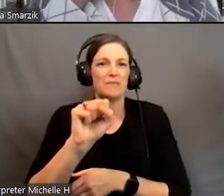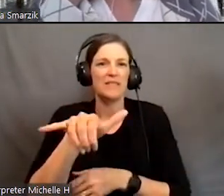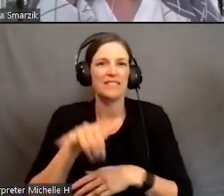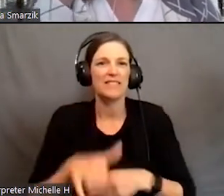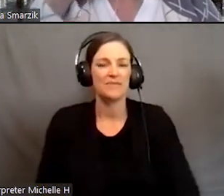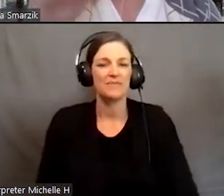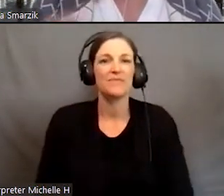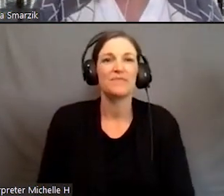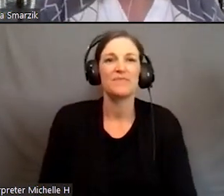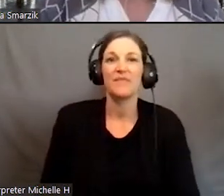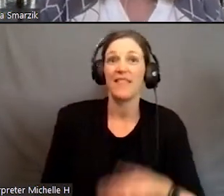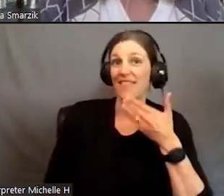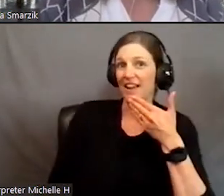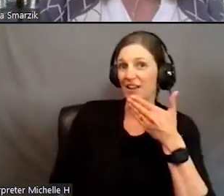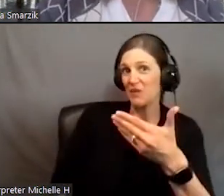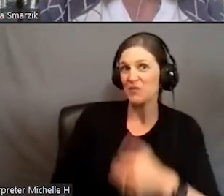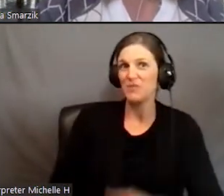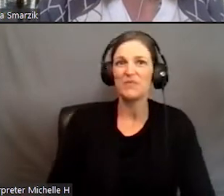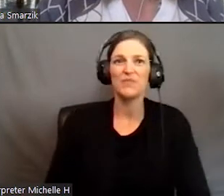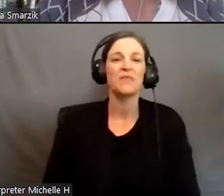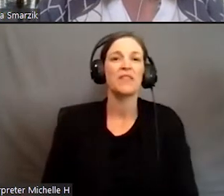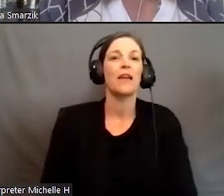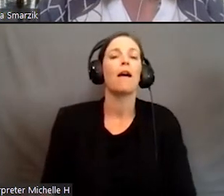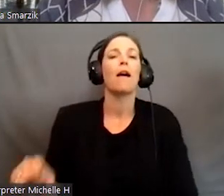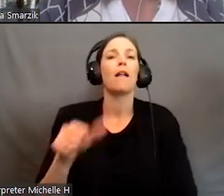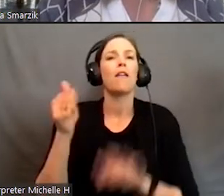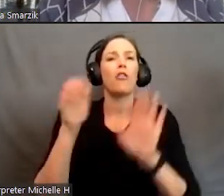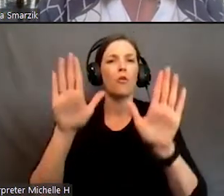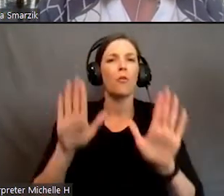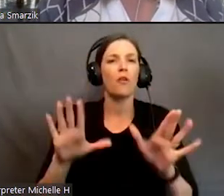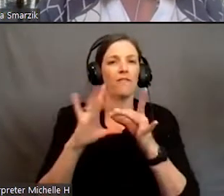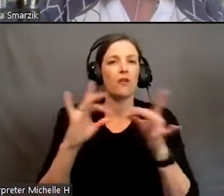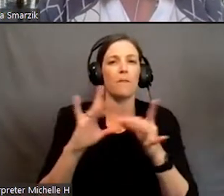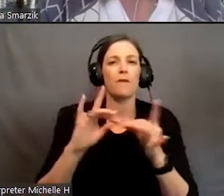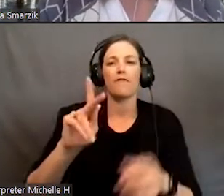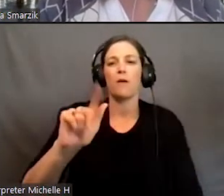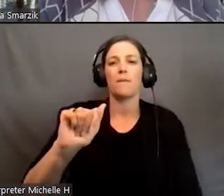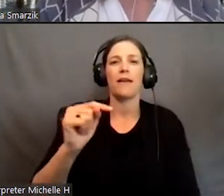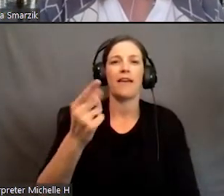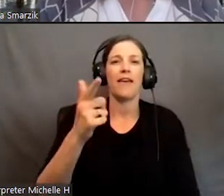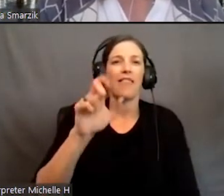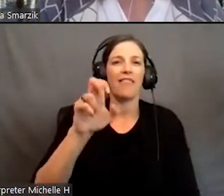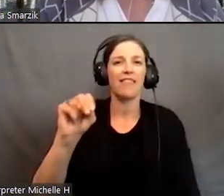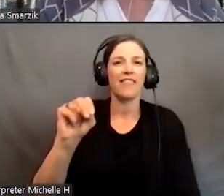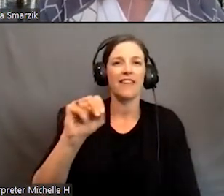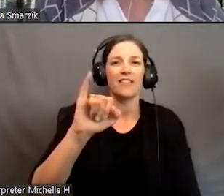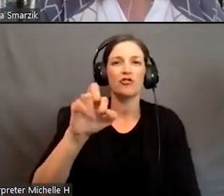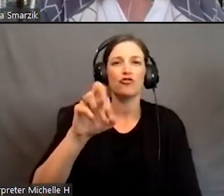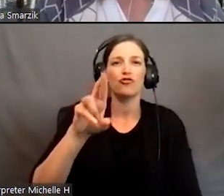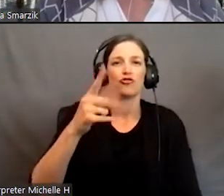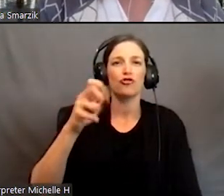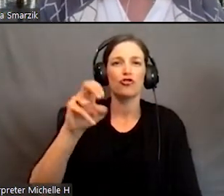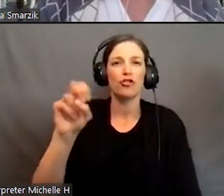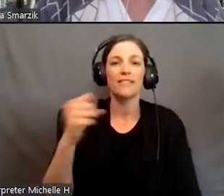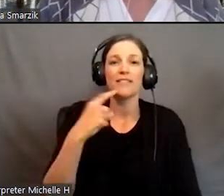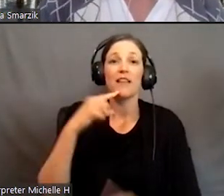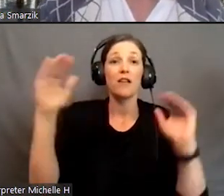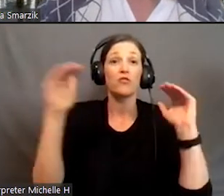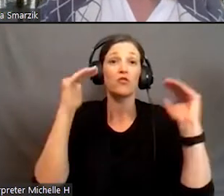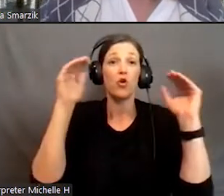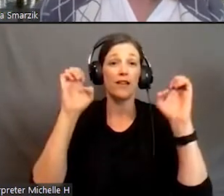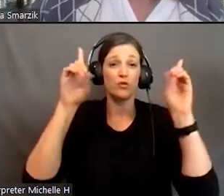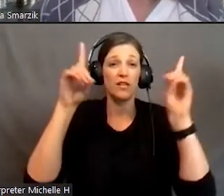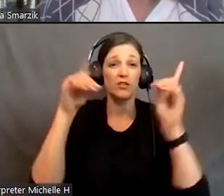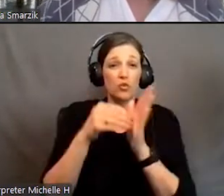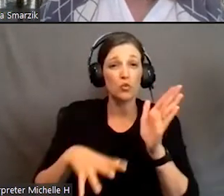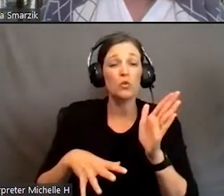Thank you. We had a wonderful comment in the chat from Kathleen Juergens. She shared that adult education students often mention